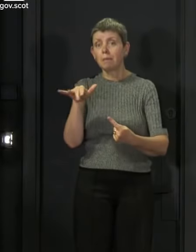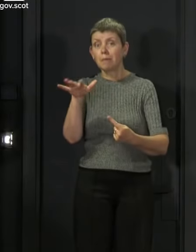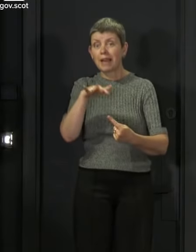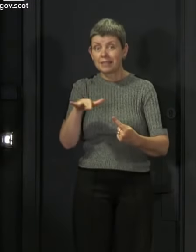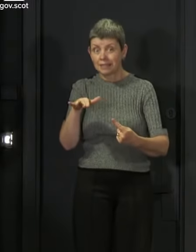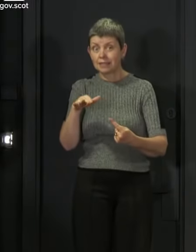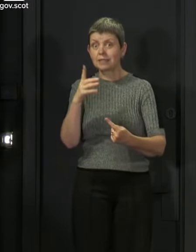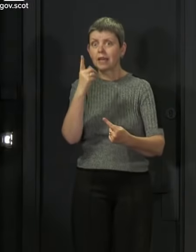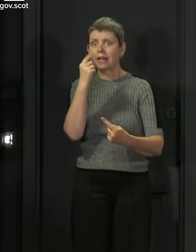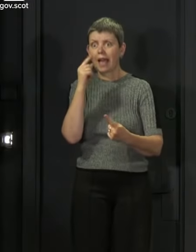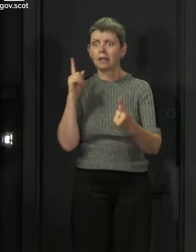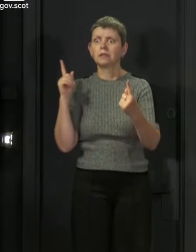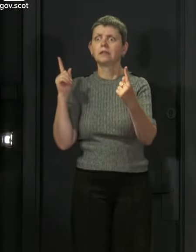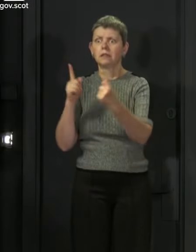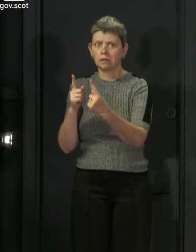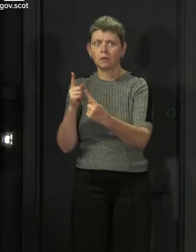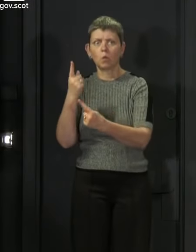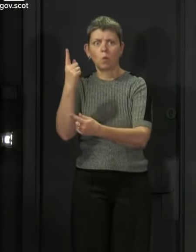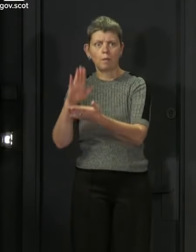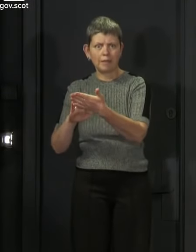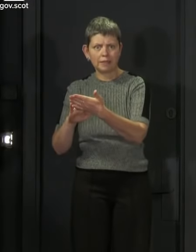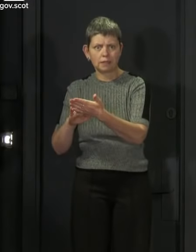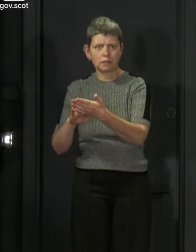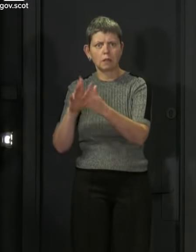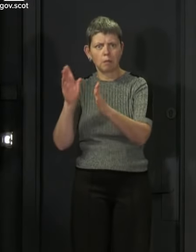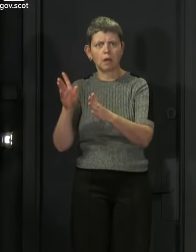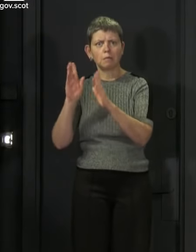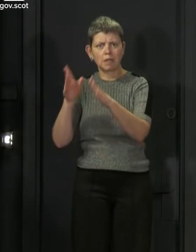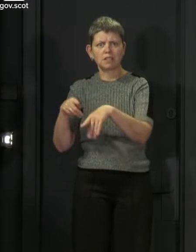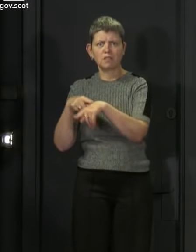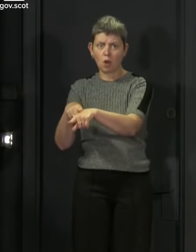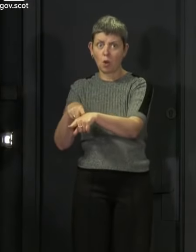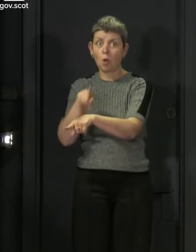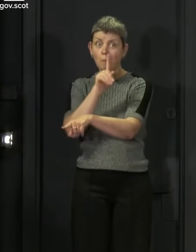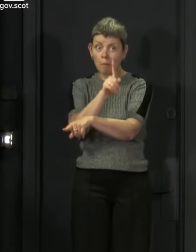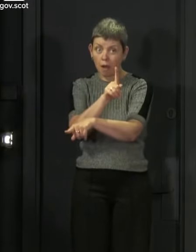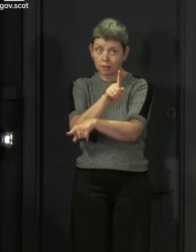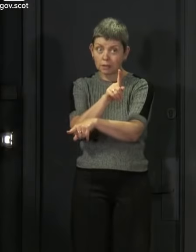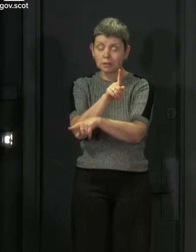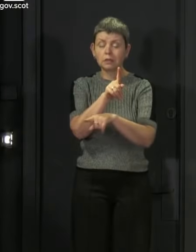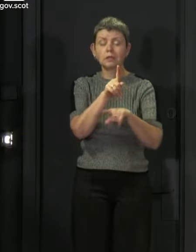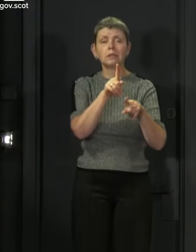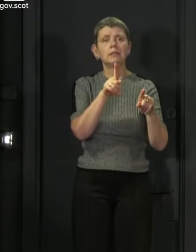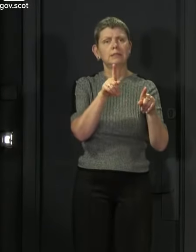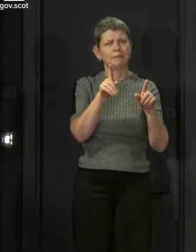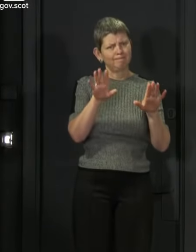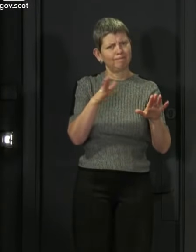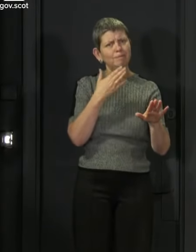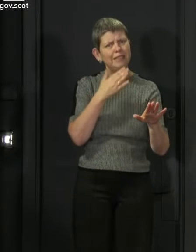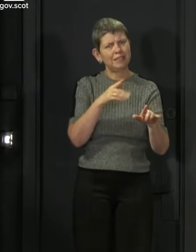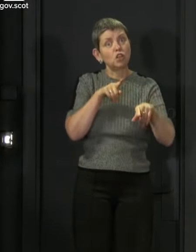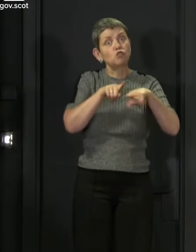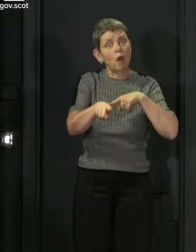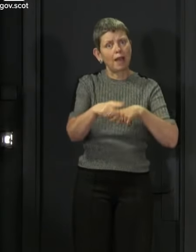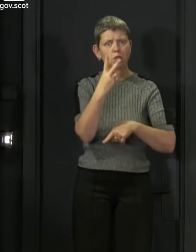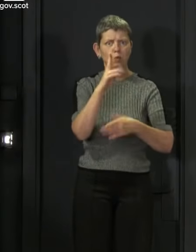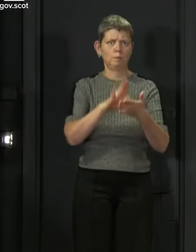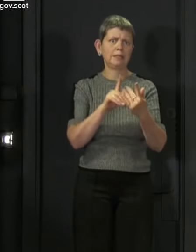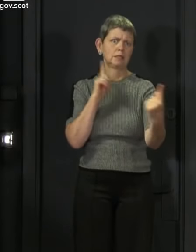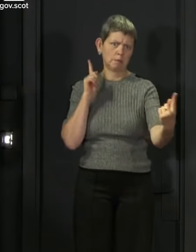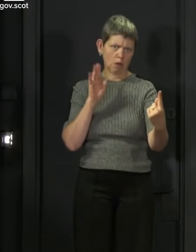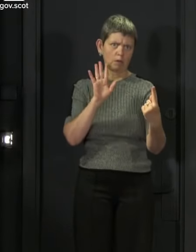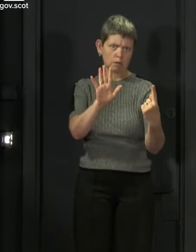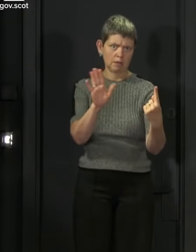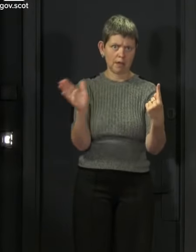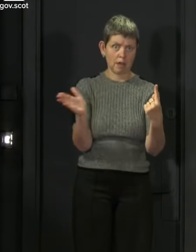with an exemption to that if they have other mitigations in place doesn't change the fact that we are encouraging everybody to keep two metres distance